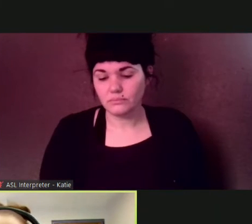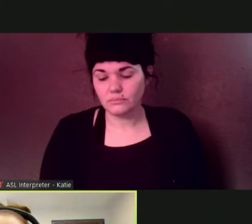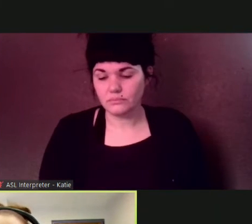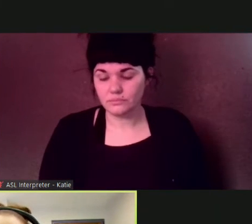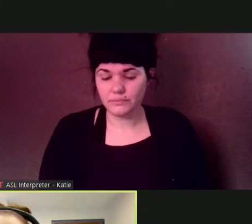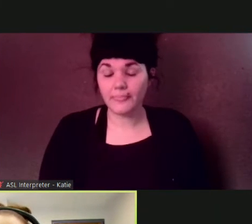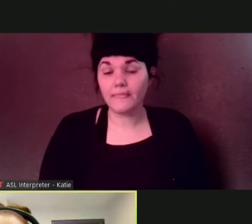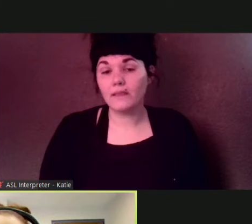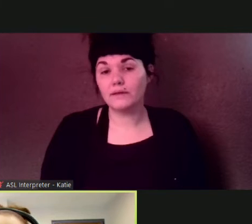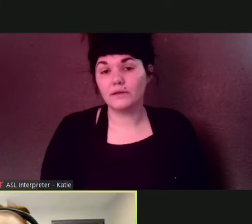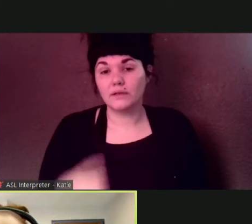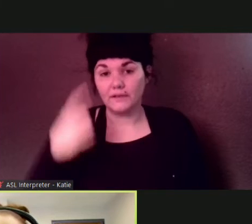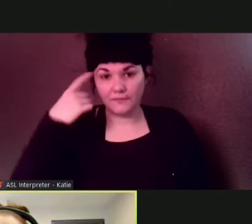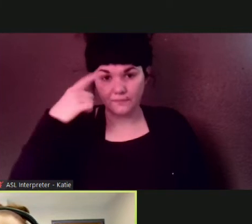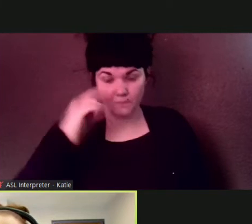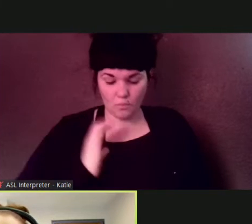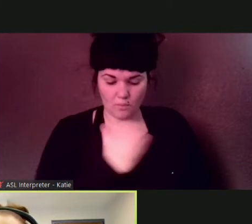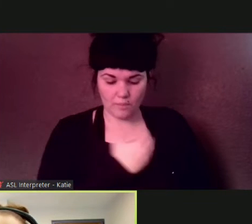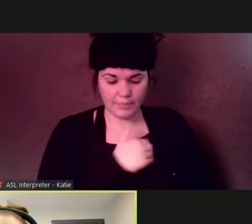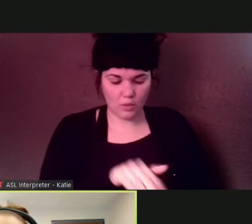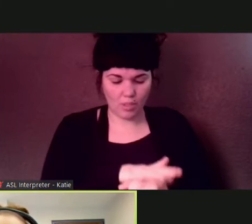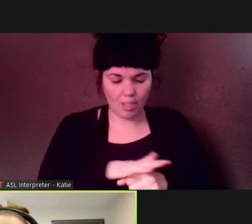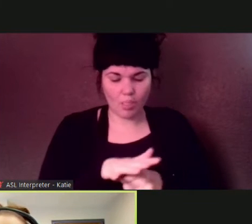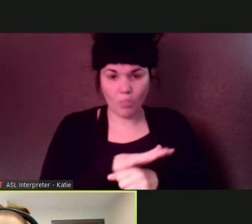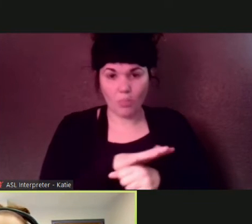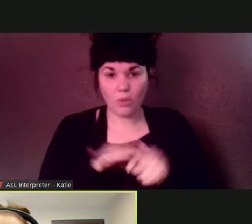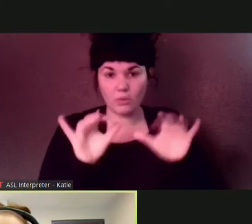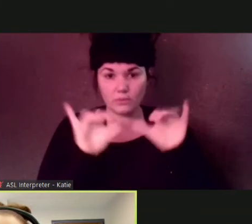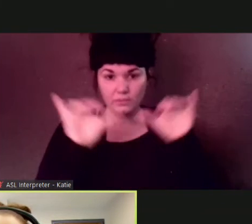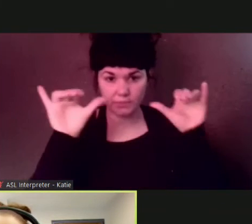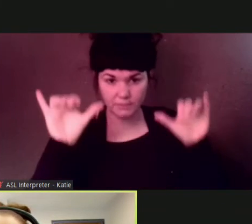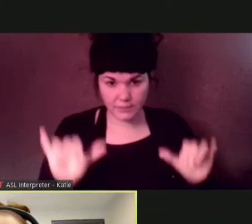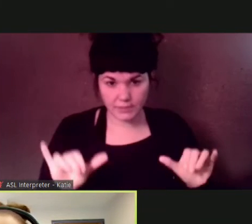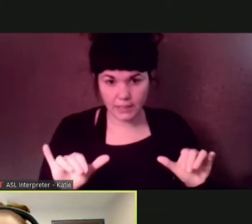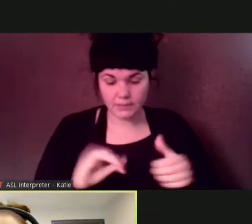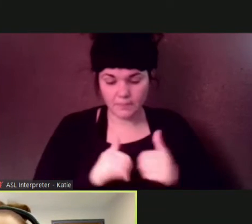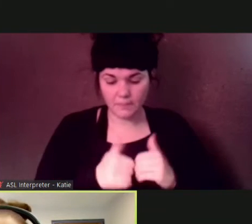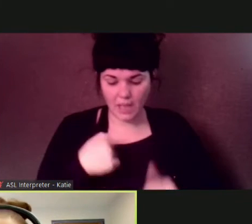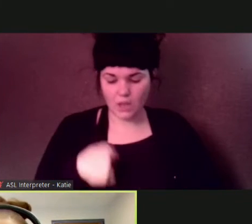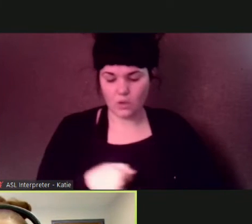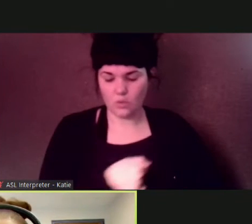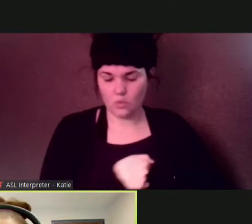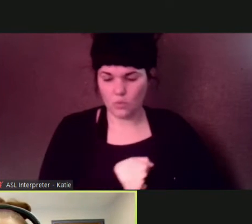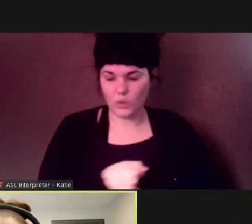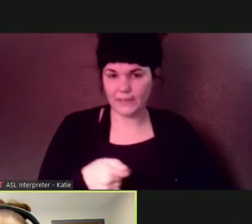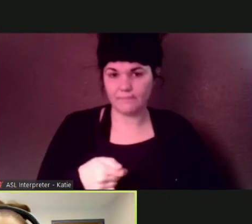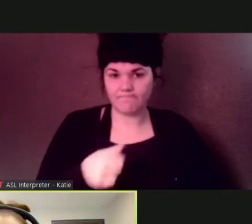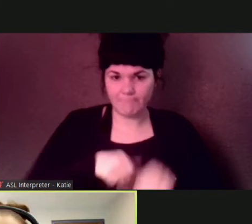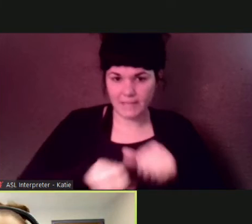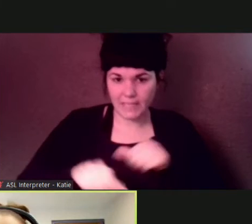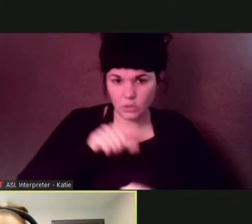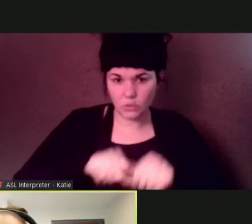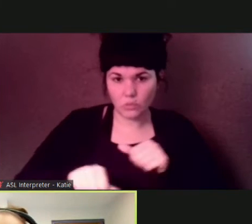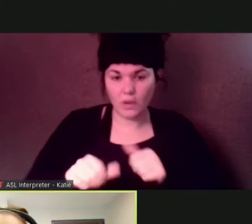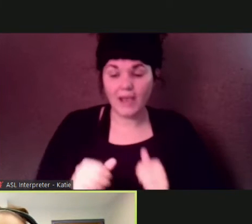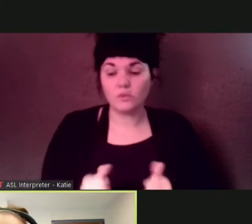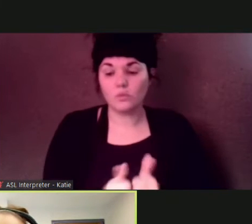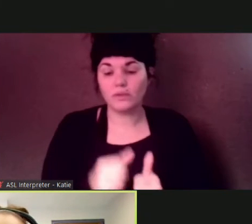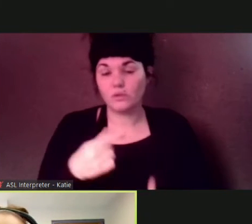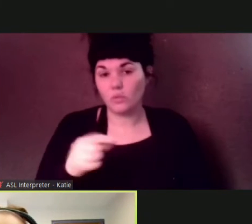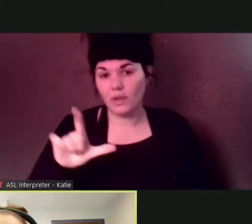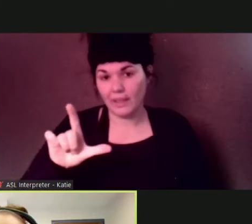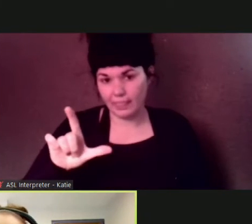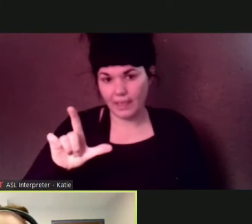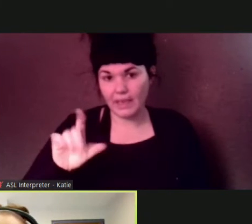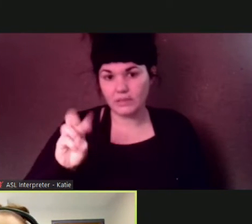system the local systems uh and how we interact with the regional system which is operated by great lakes water authority i want